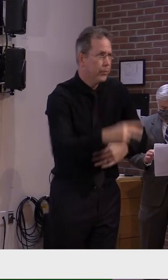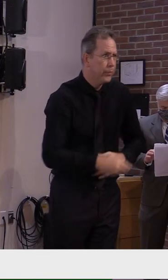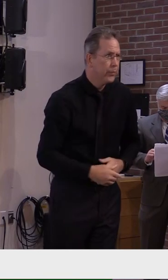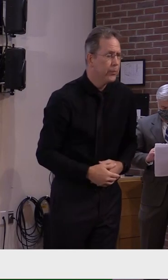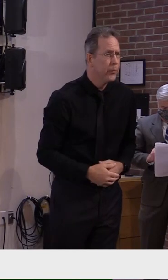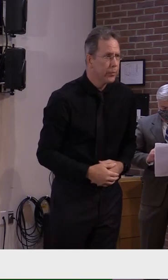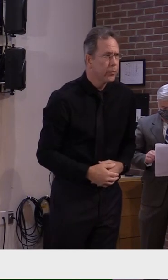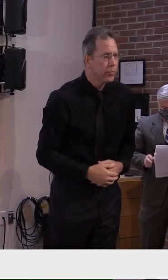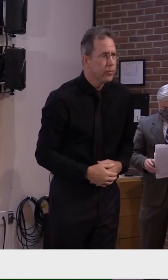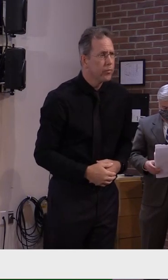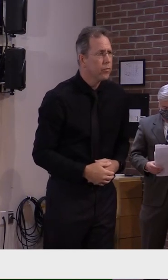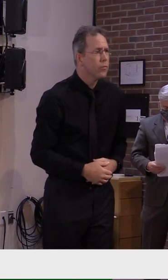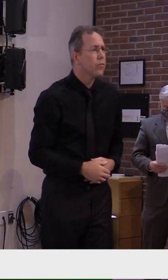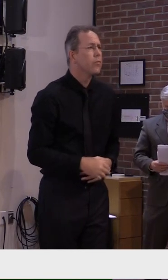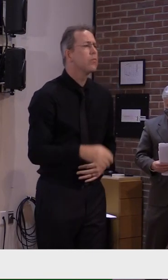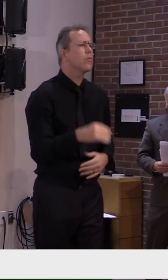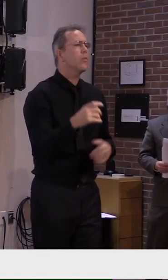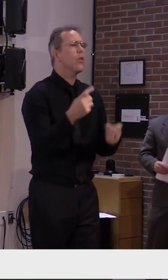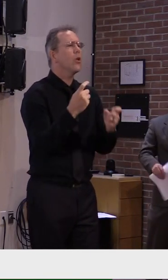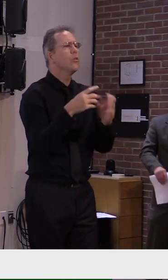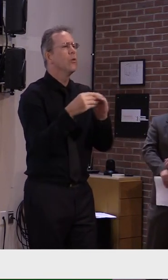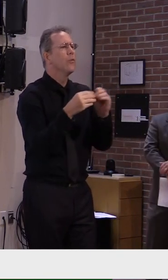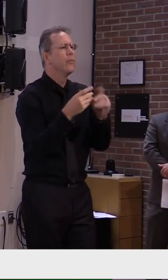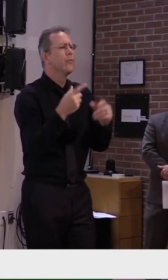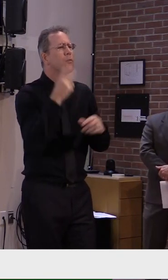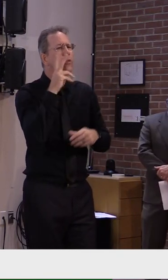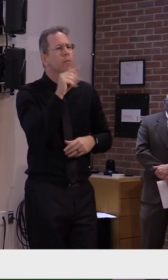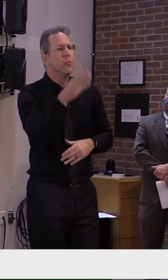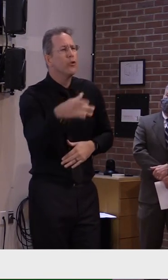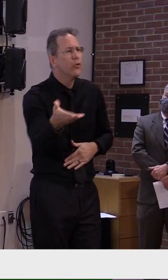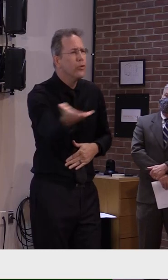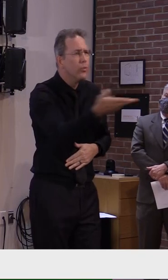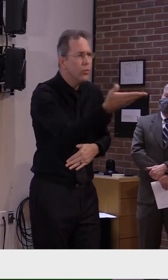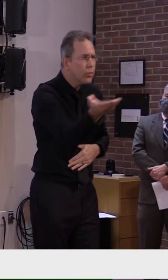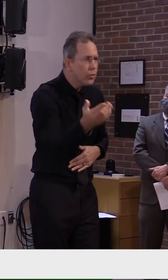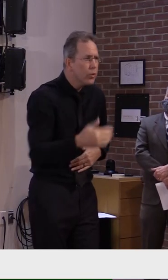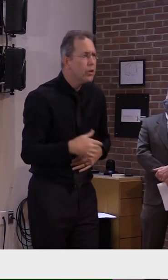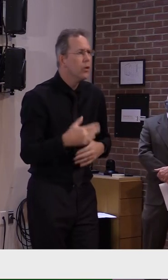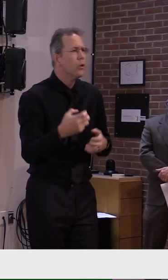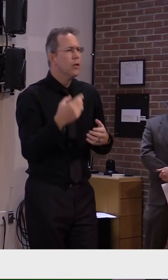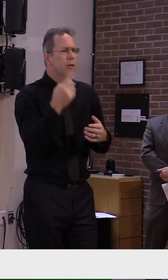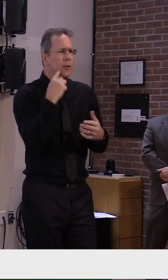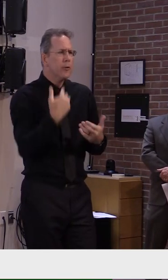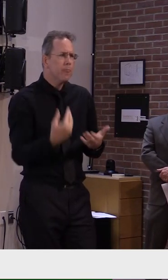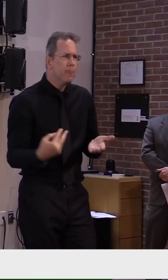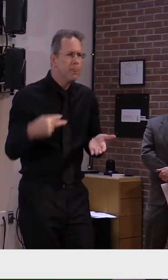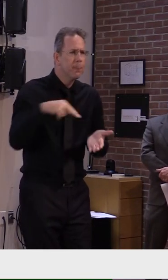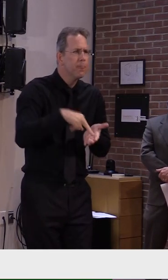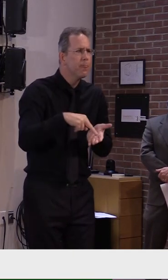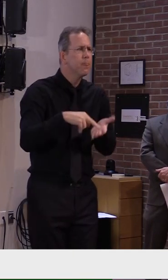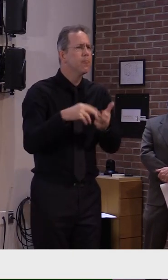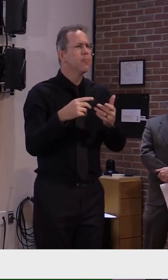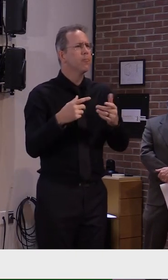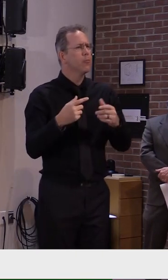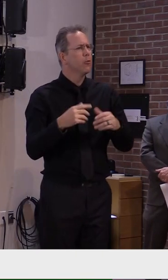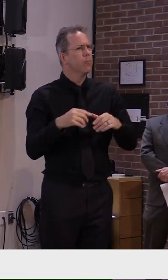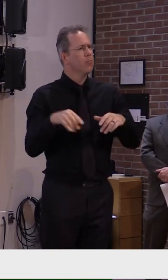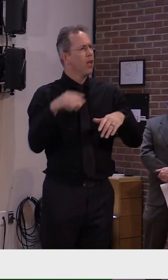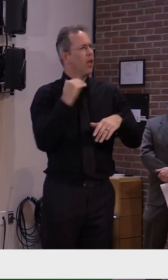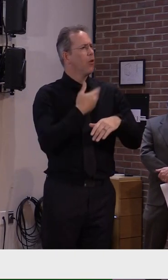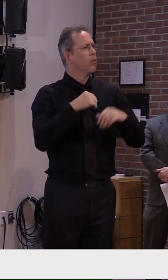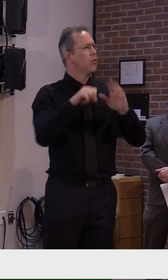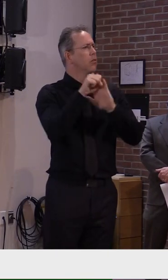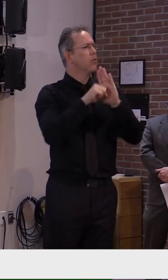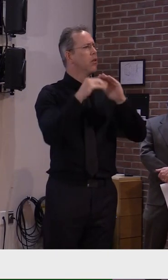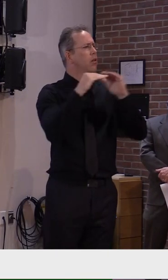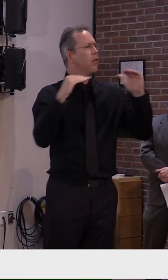I also want Vermonters to know we're stepping up at the state level as well. Because this is not all